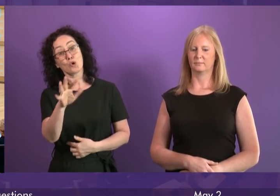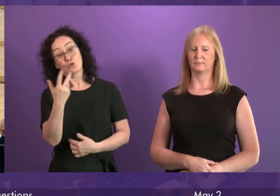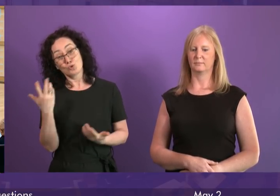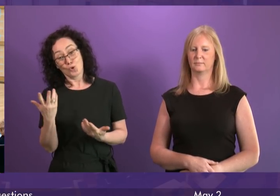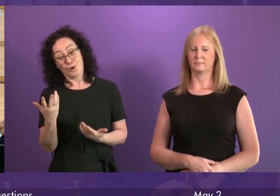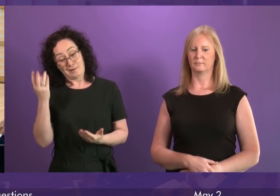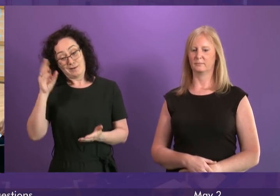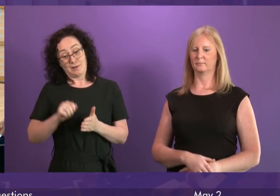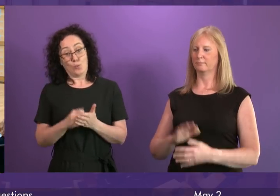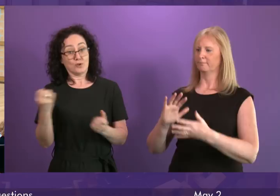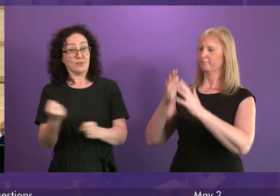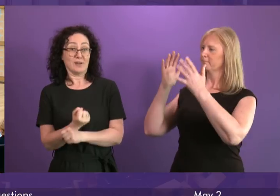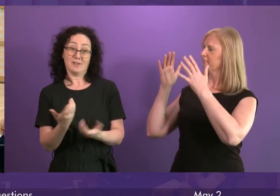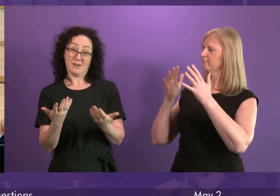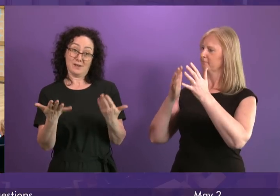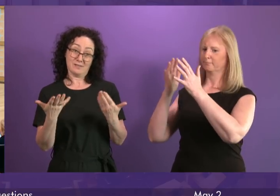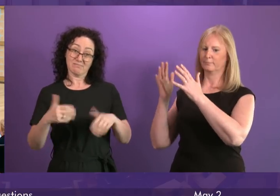office. Jackson Carlaw.